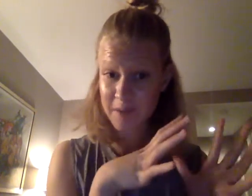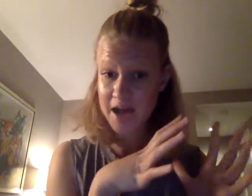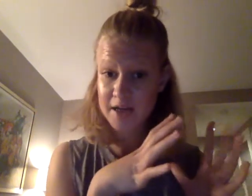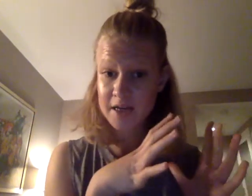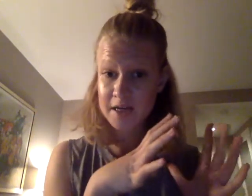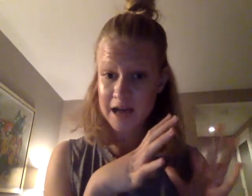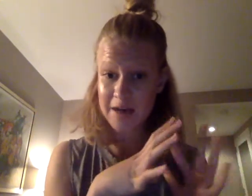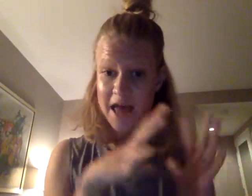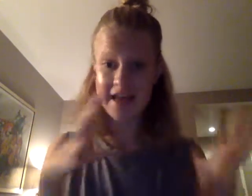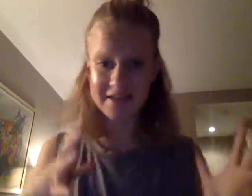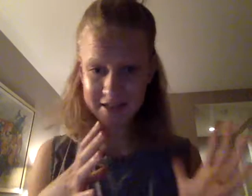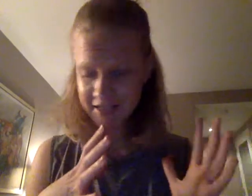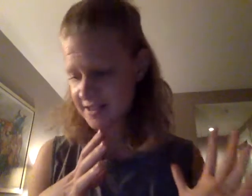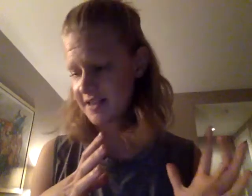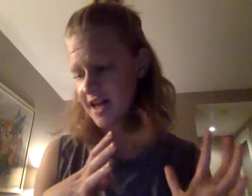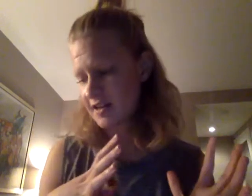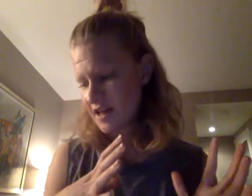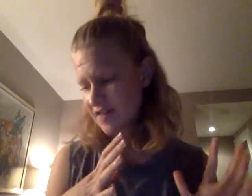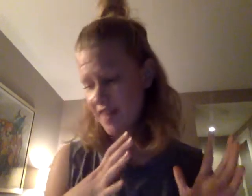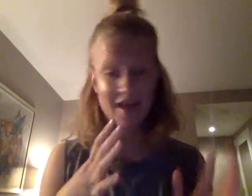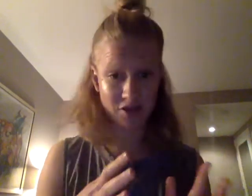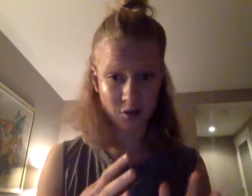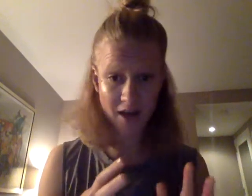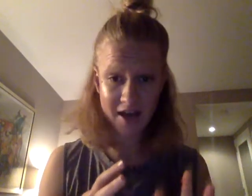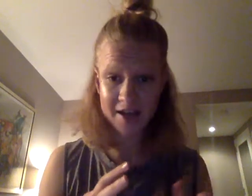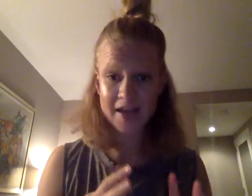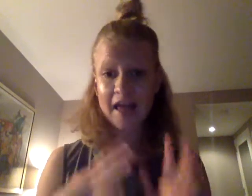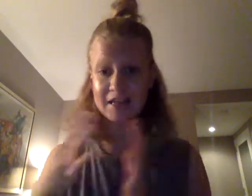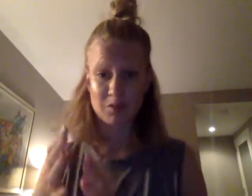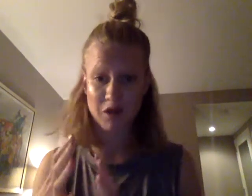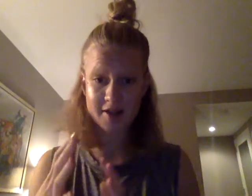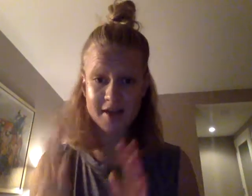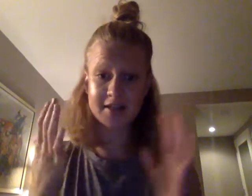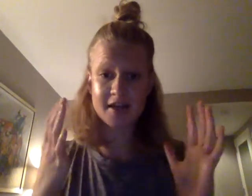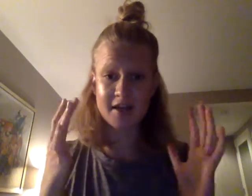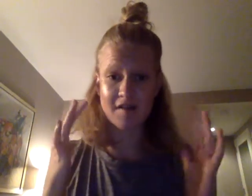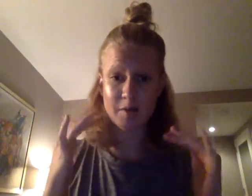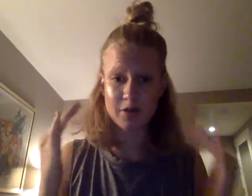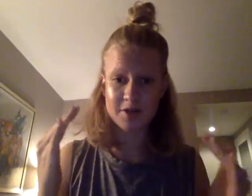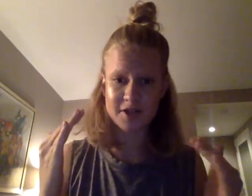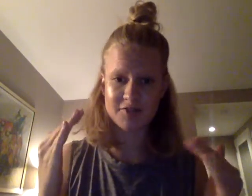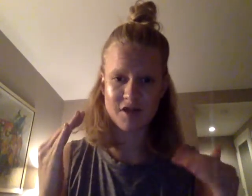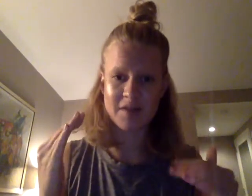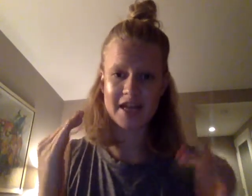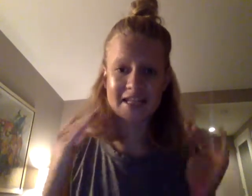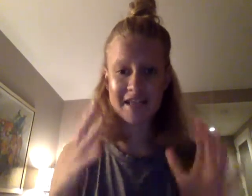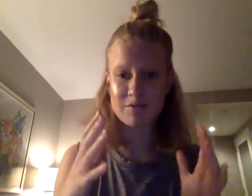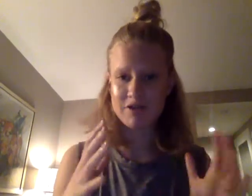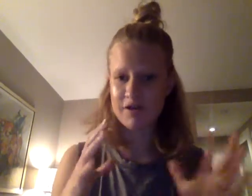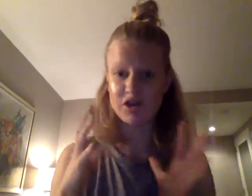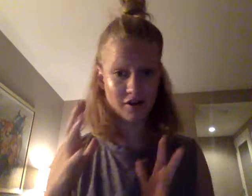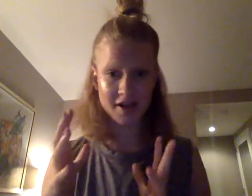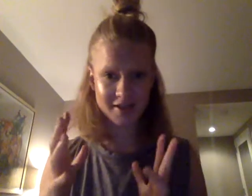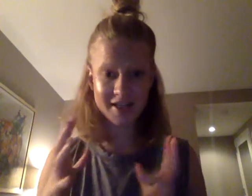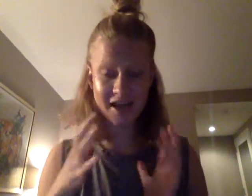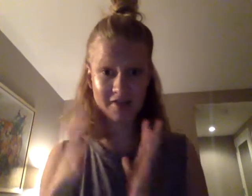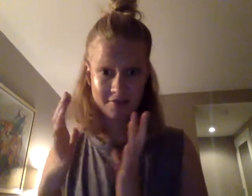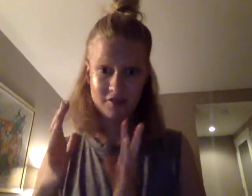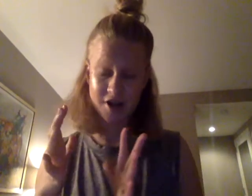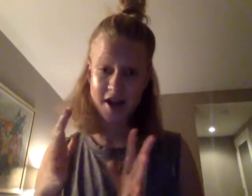my end-designed life. And that's okay. It's a process. And if I approach this from an excitement around curiosity, because I love learning.